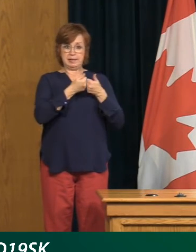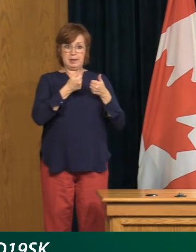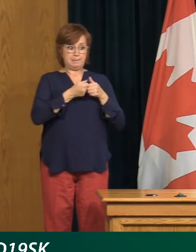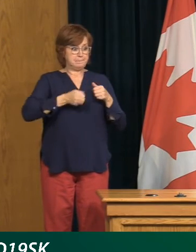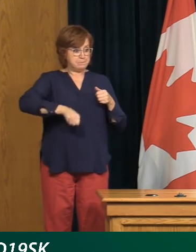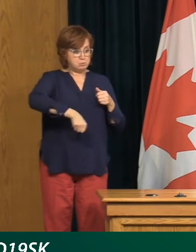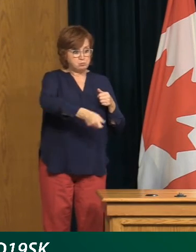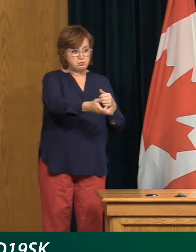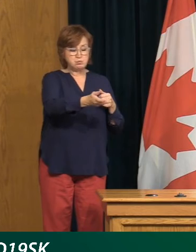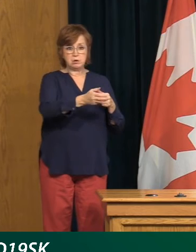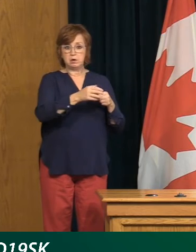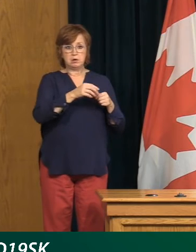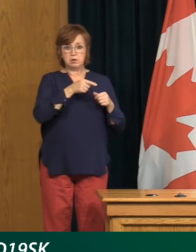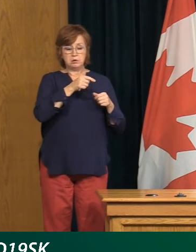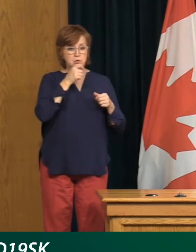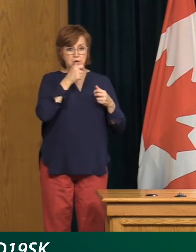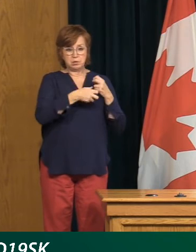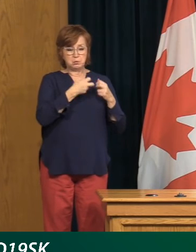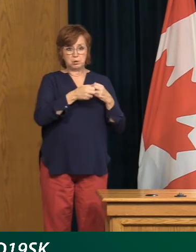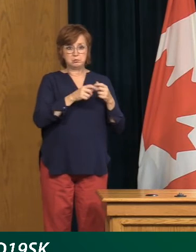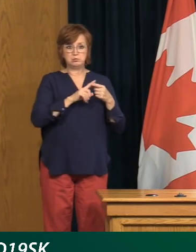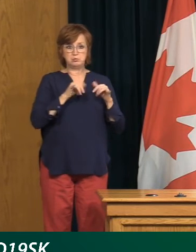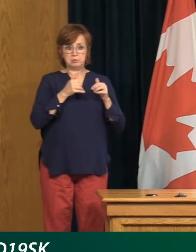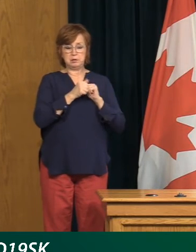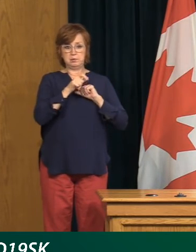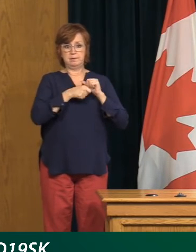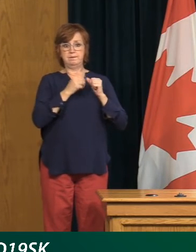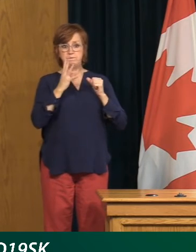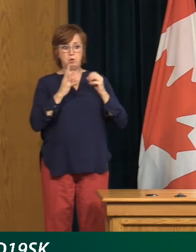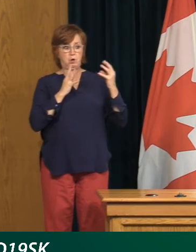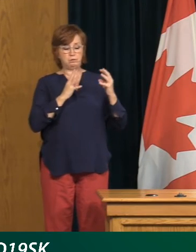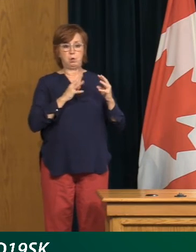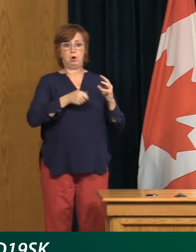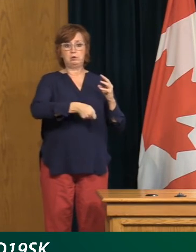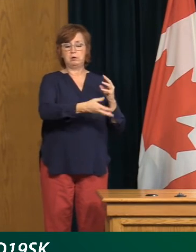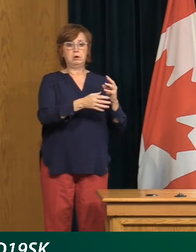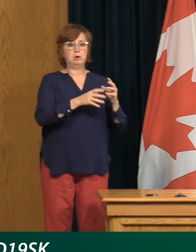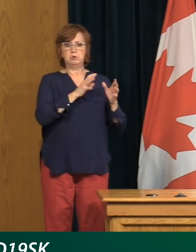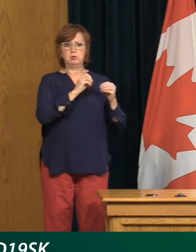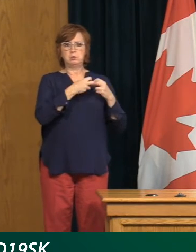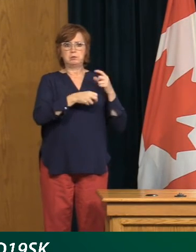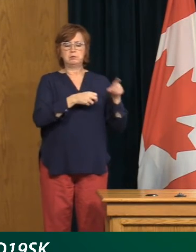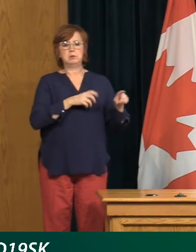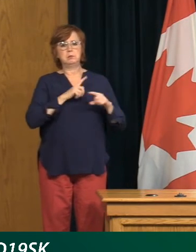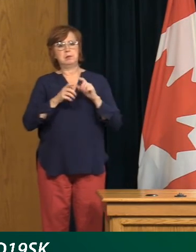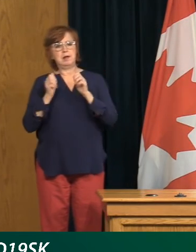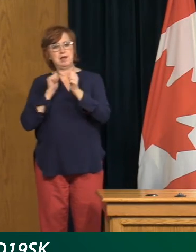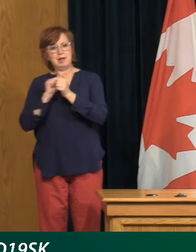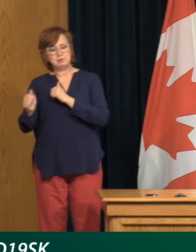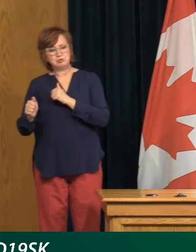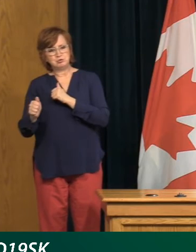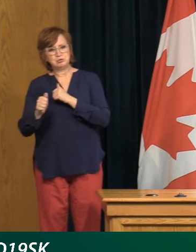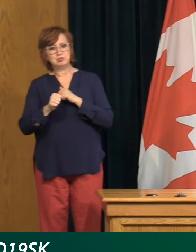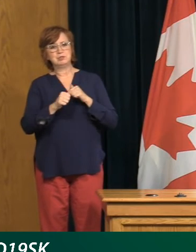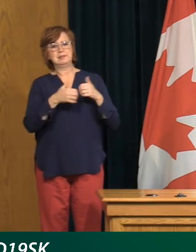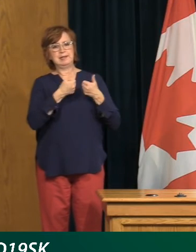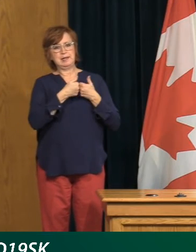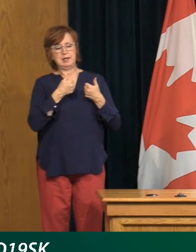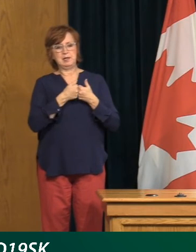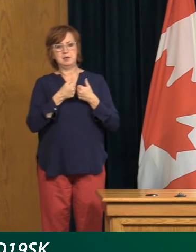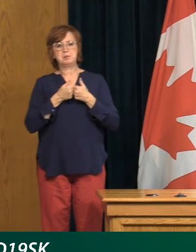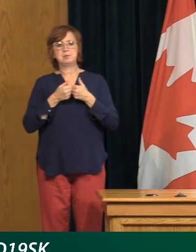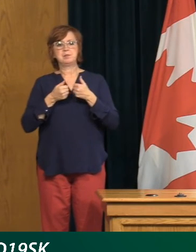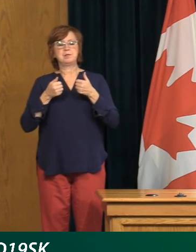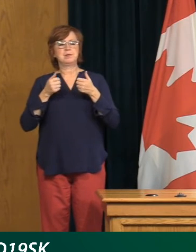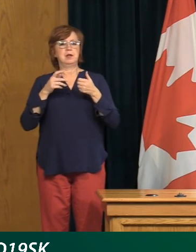in those very important, you know, socialization that happens before and after play or during play when, you